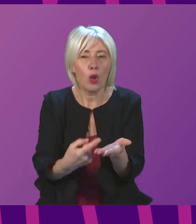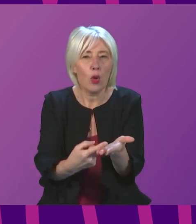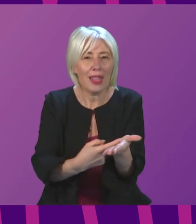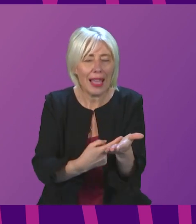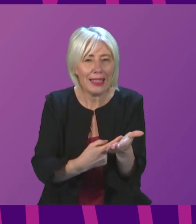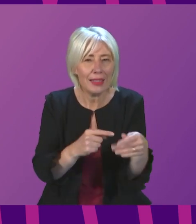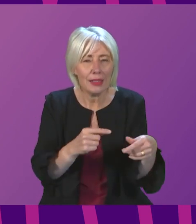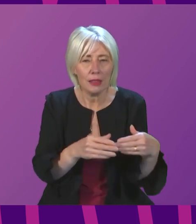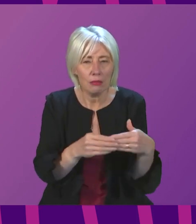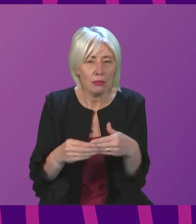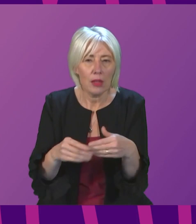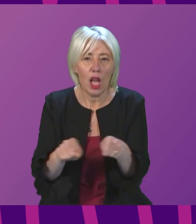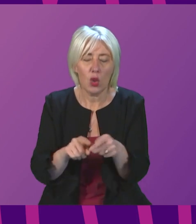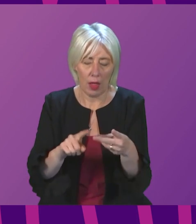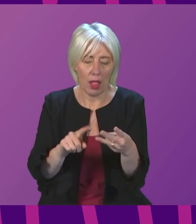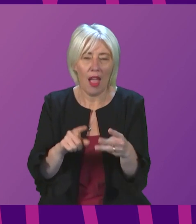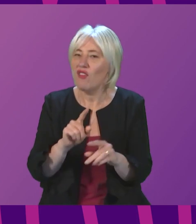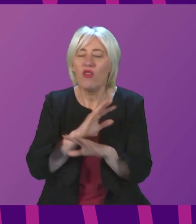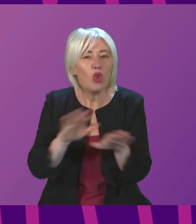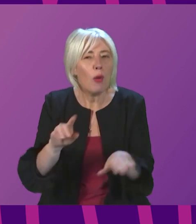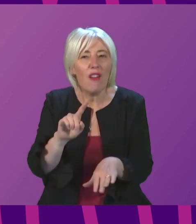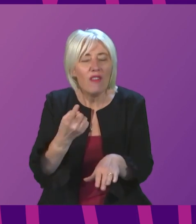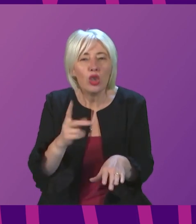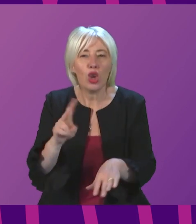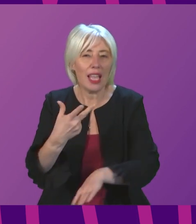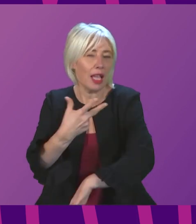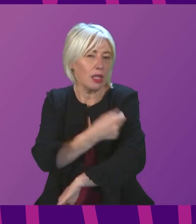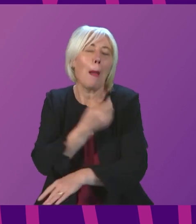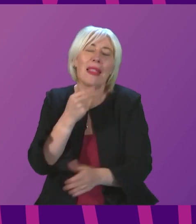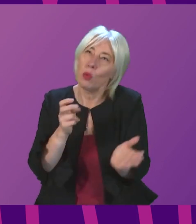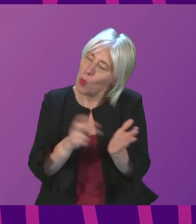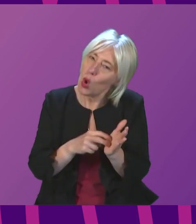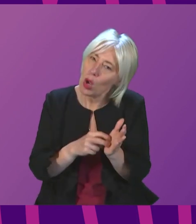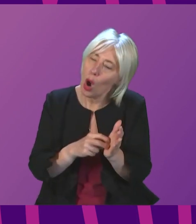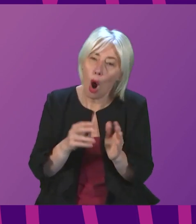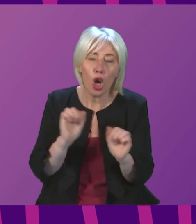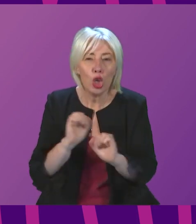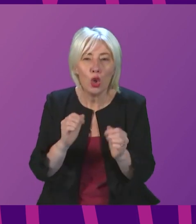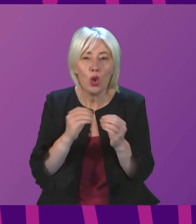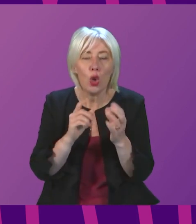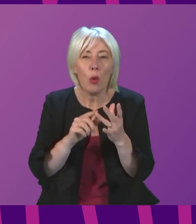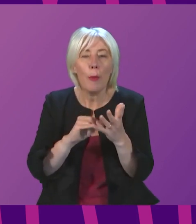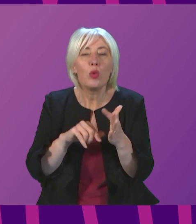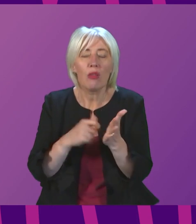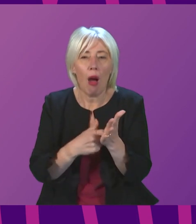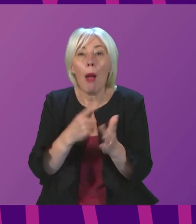And please, if you have not had your first or second dose, please book your appointment. And if you have not had your booster, but are eligible to do so, please book your